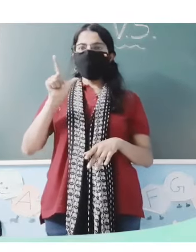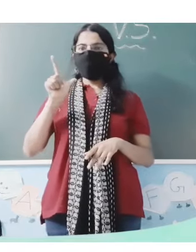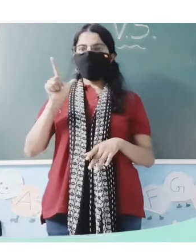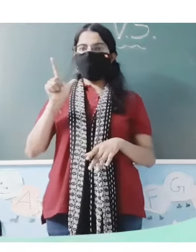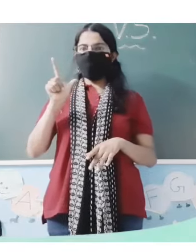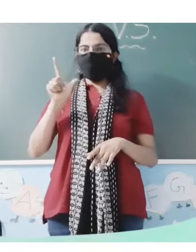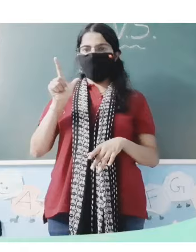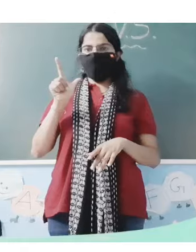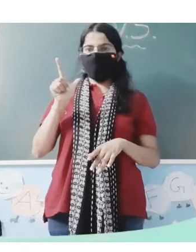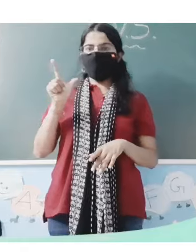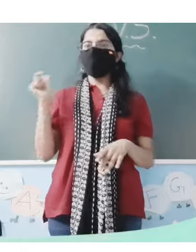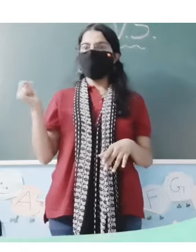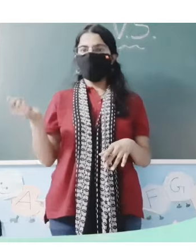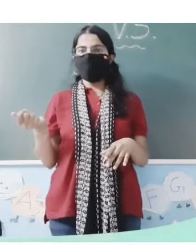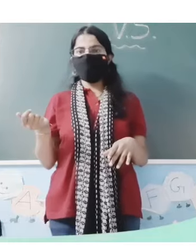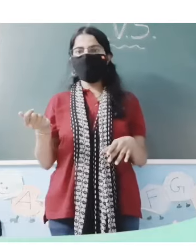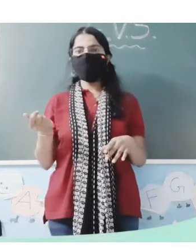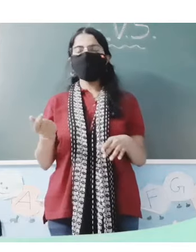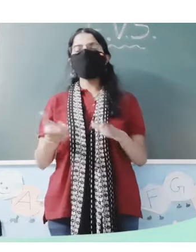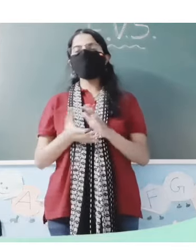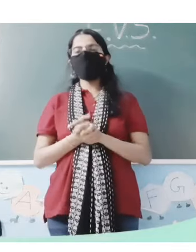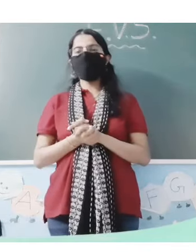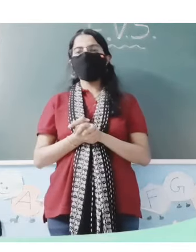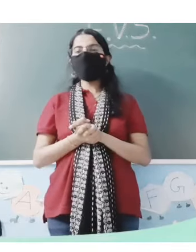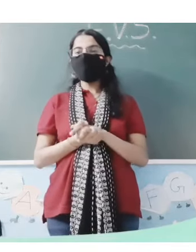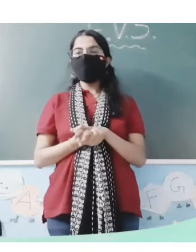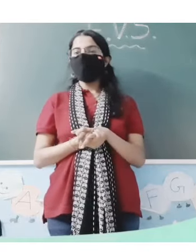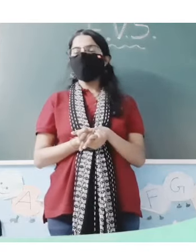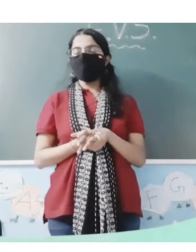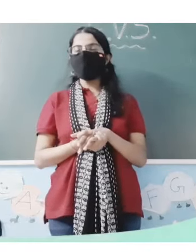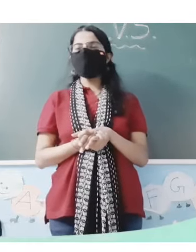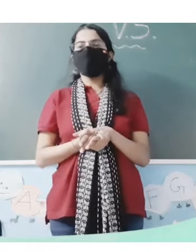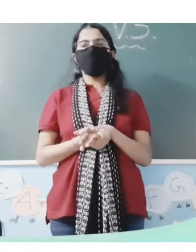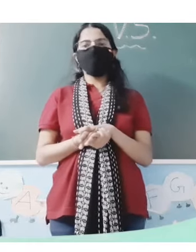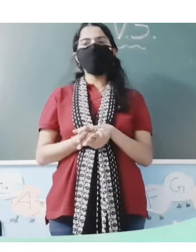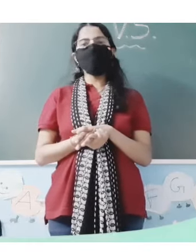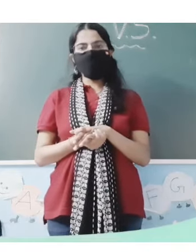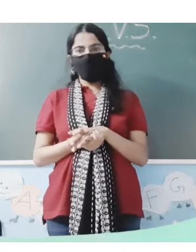Saturday. Okay? These are your days of the week.